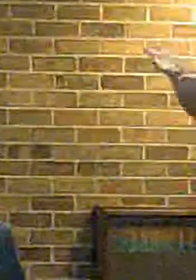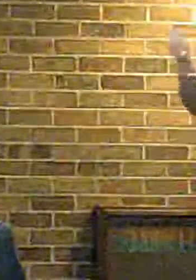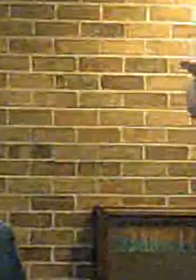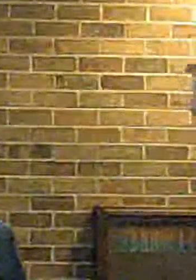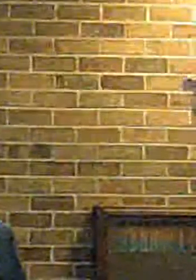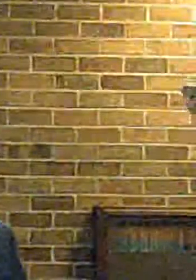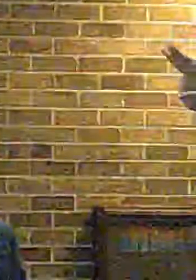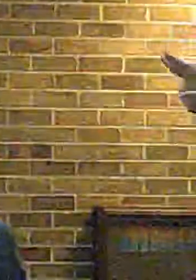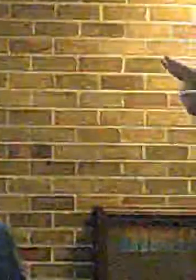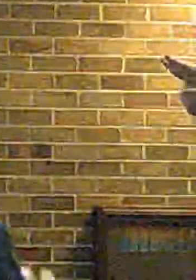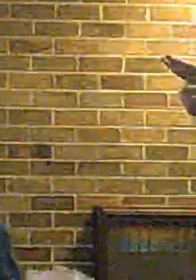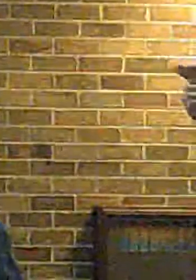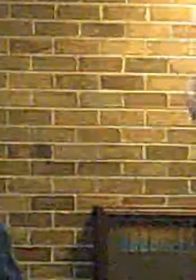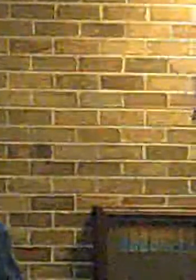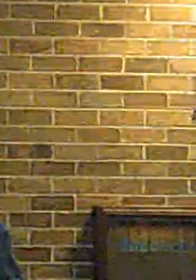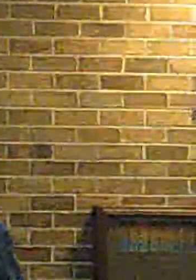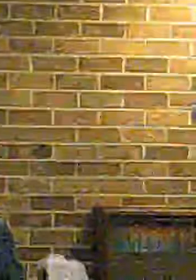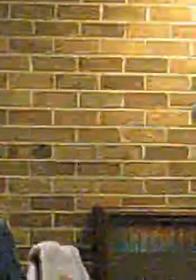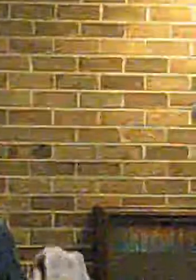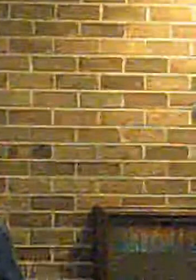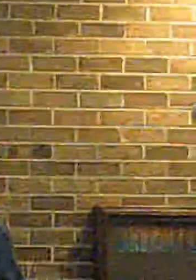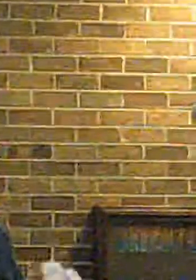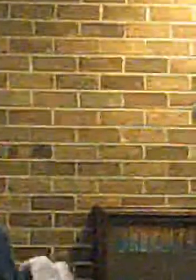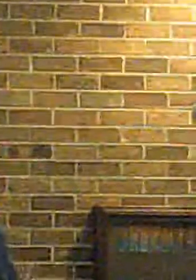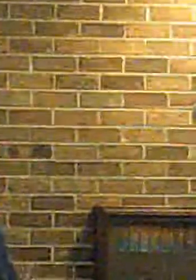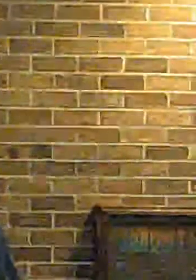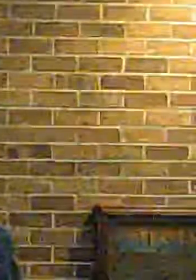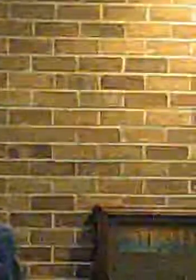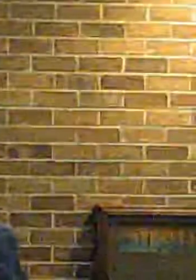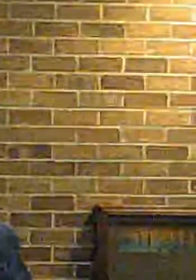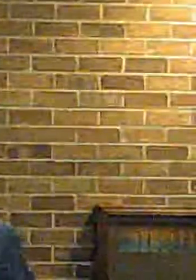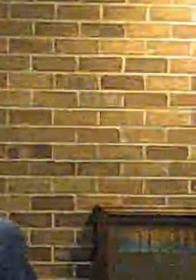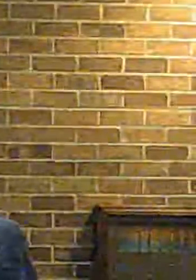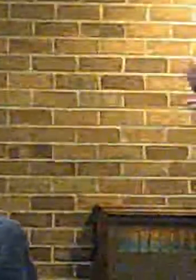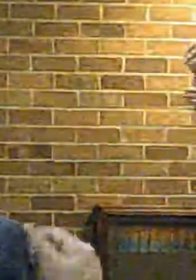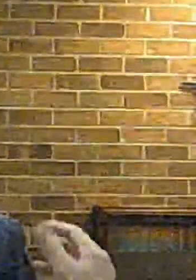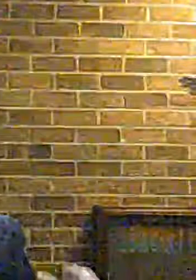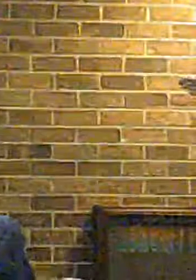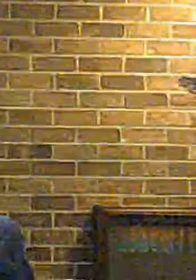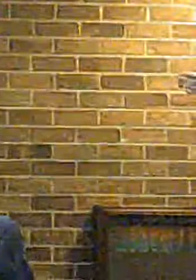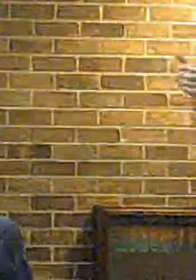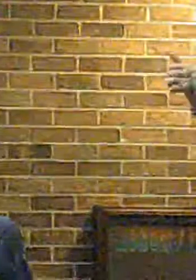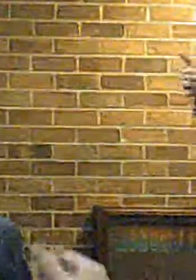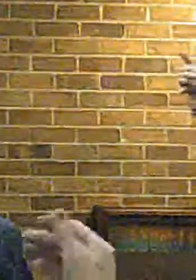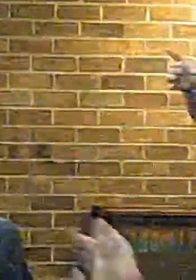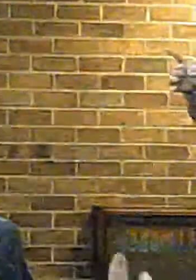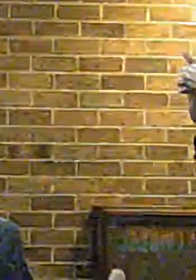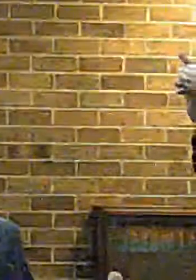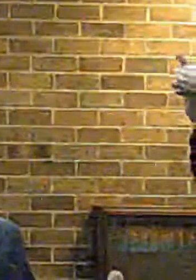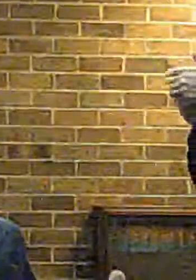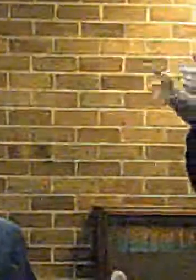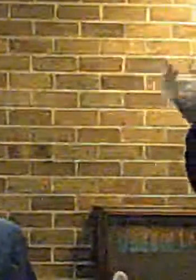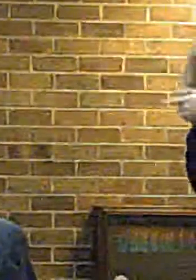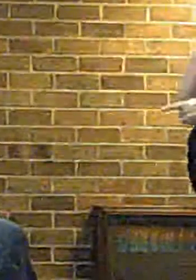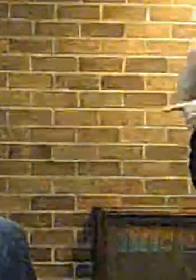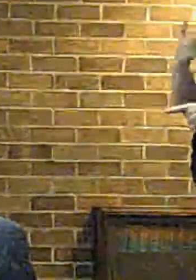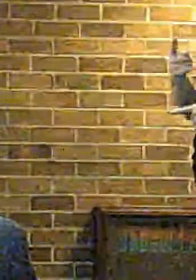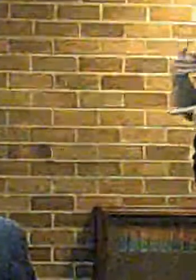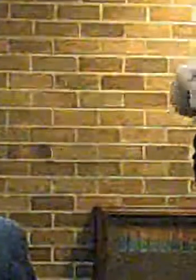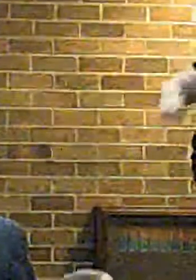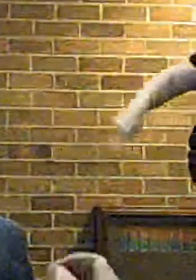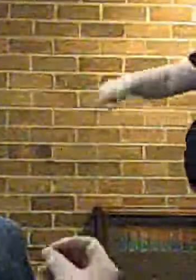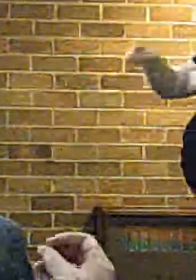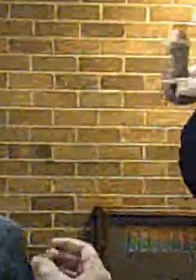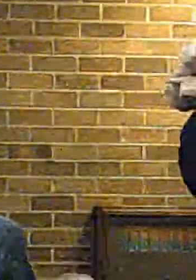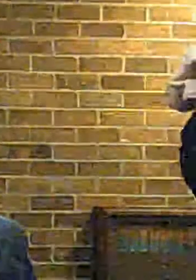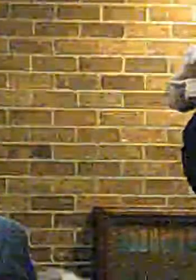So that was that. As far as the Treasury was concerned, they confirmed what he's been telling us, that